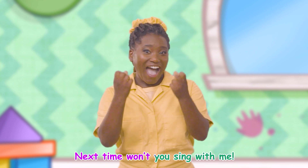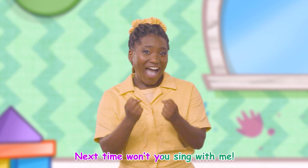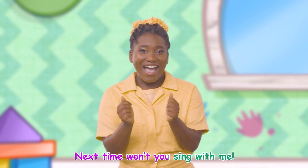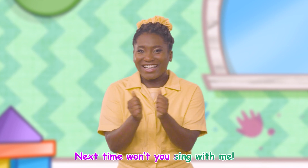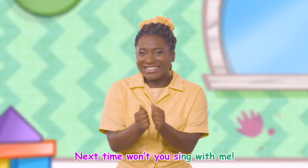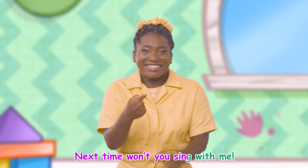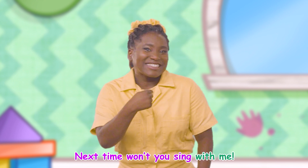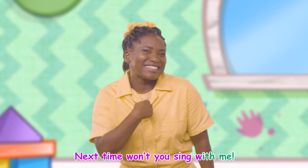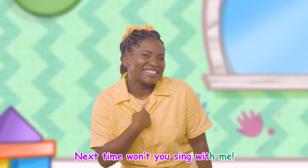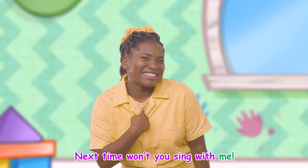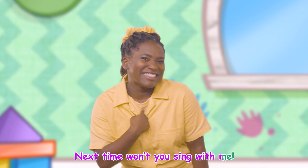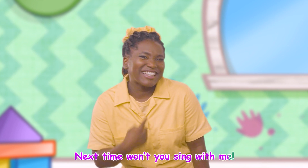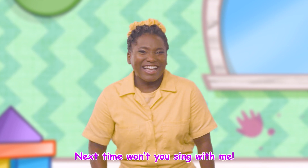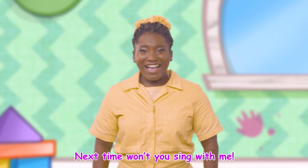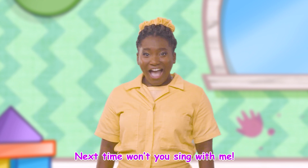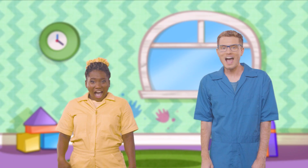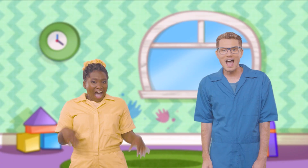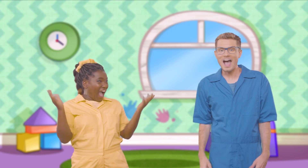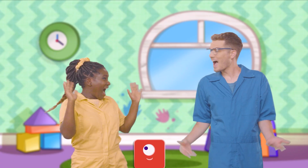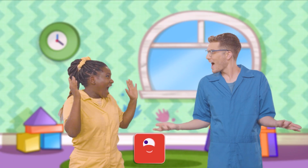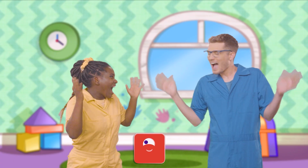sing with me Yay!